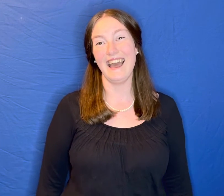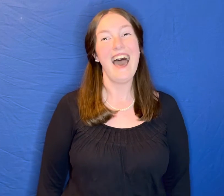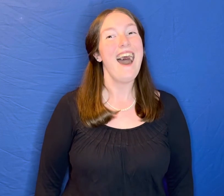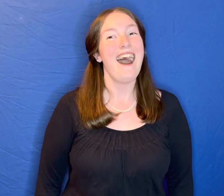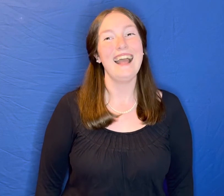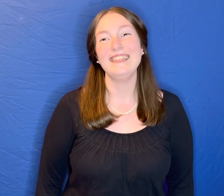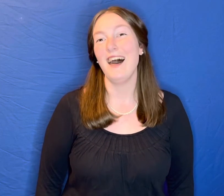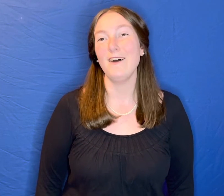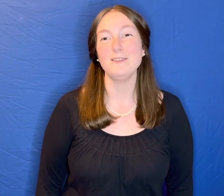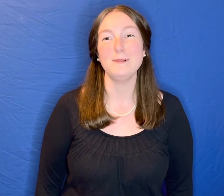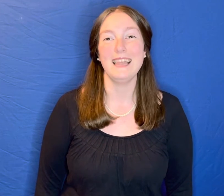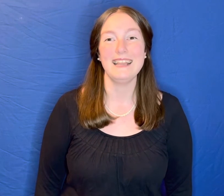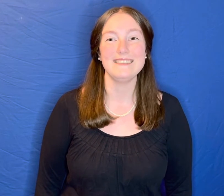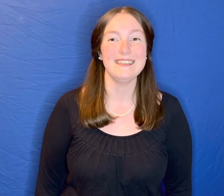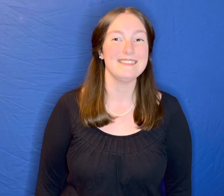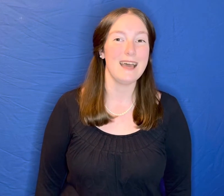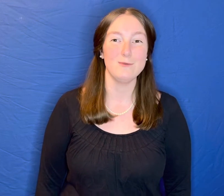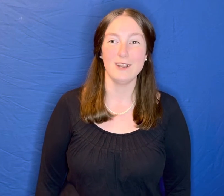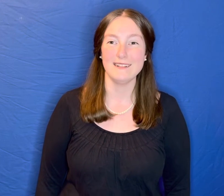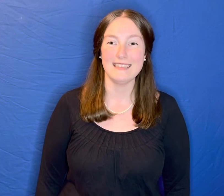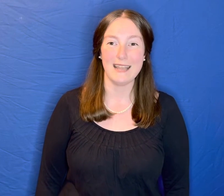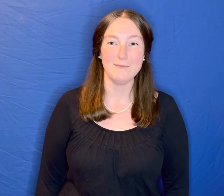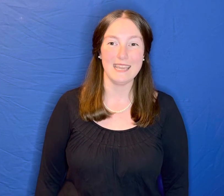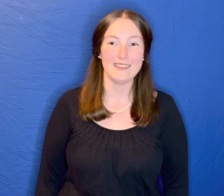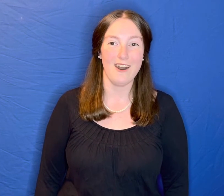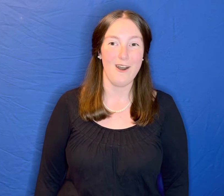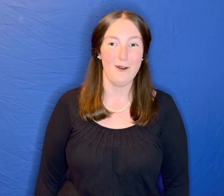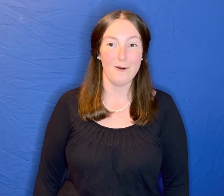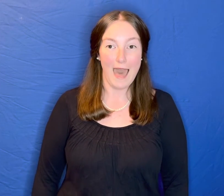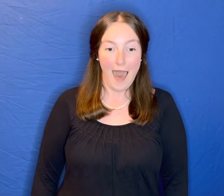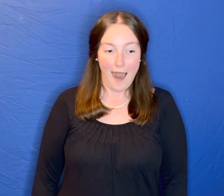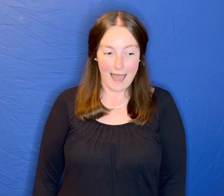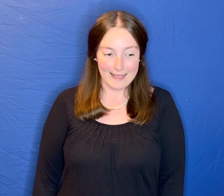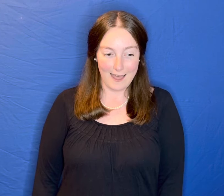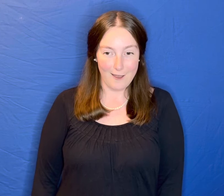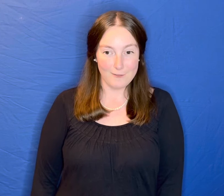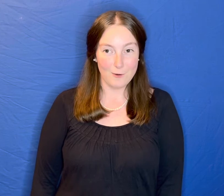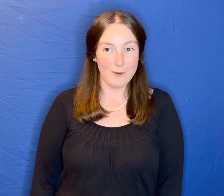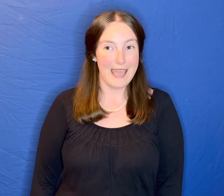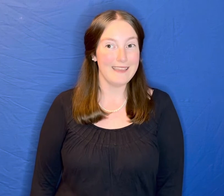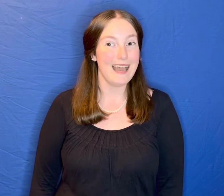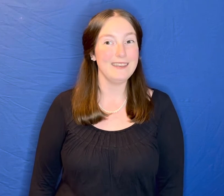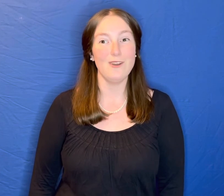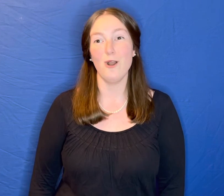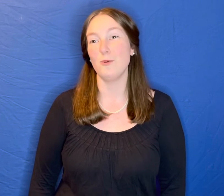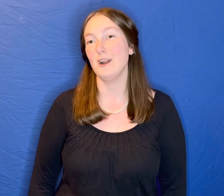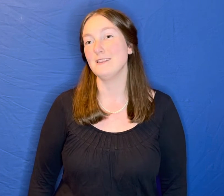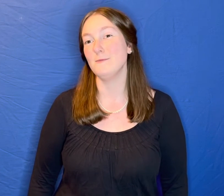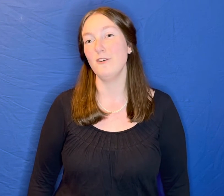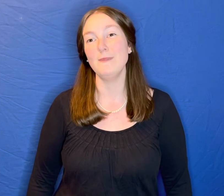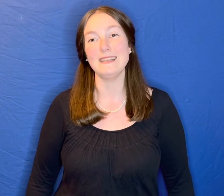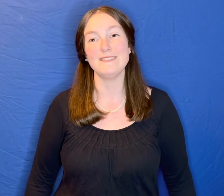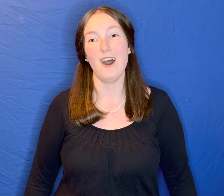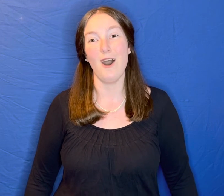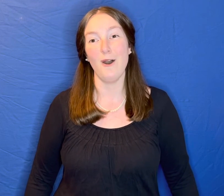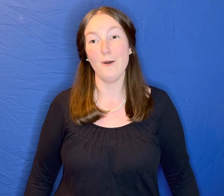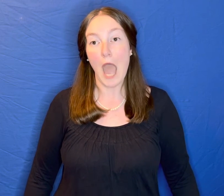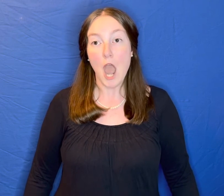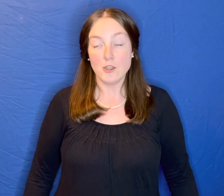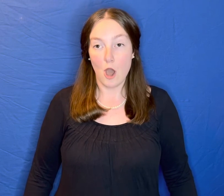I love the places that words let me go. I love the way that your words move me so. No